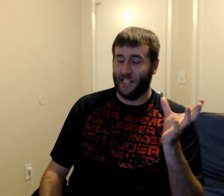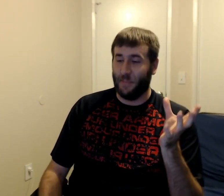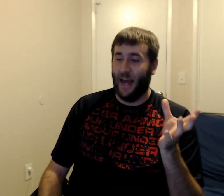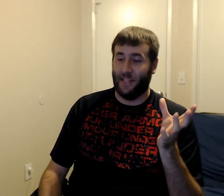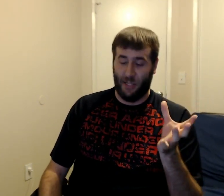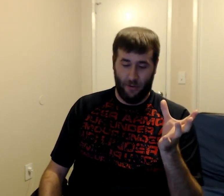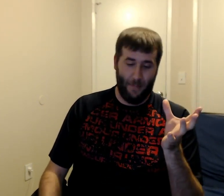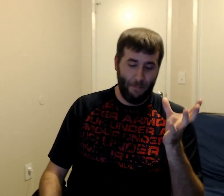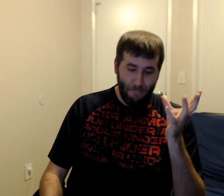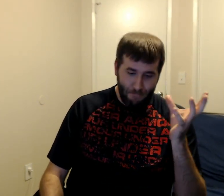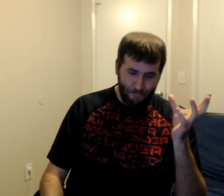spots to it.